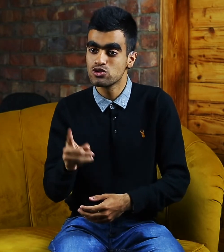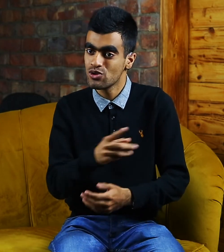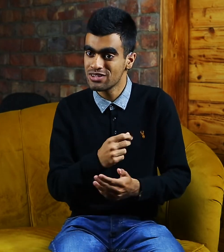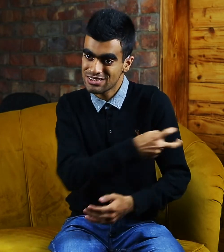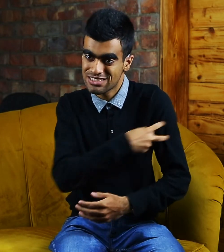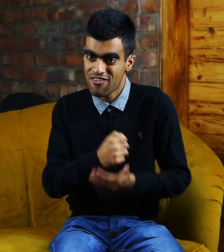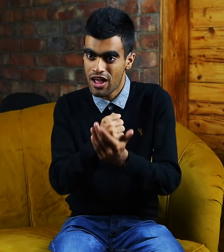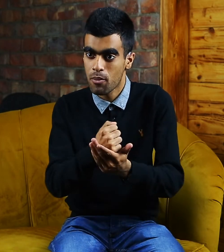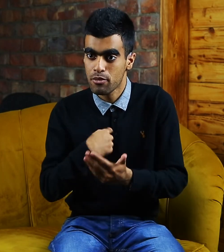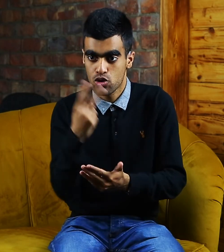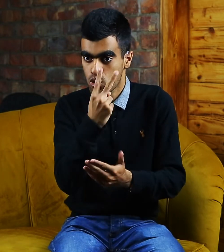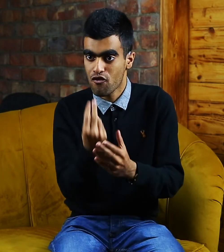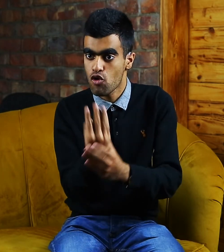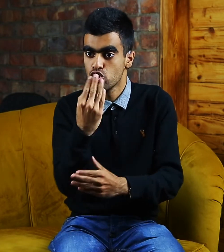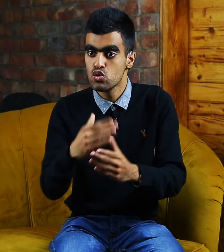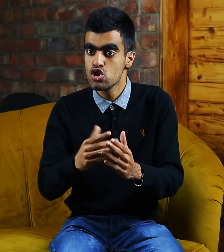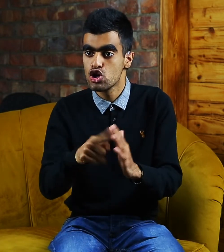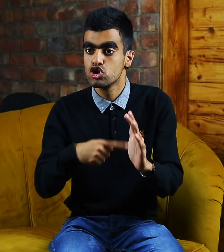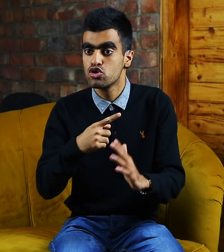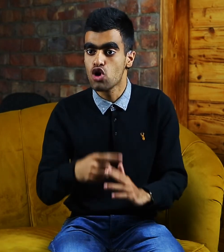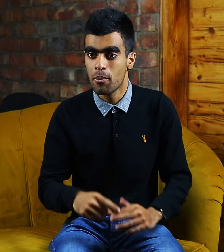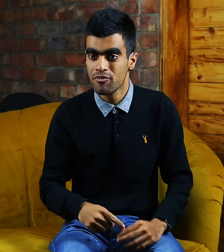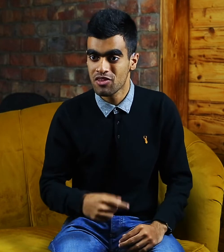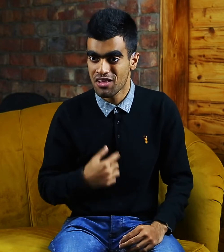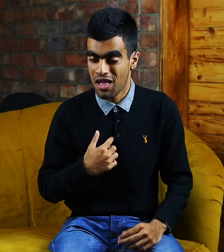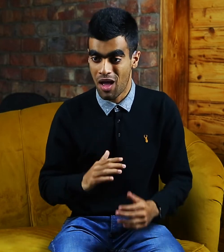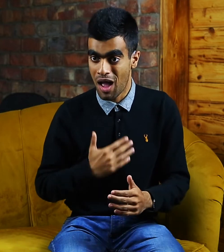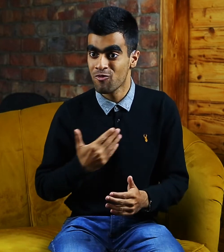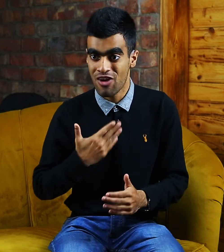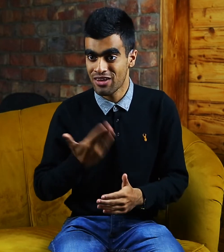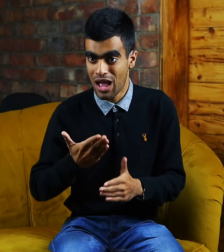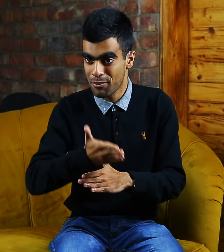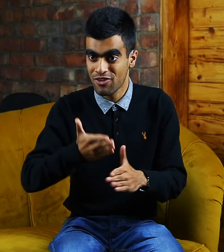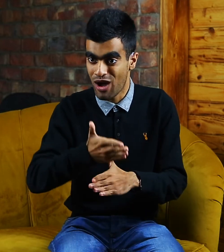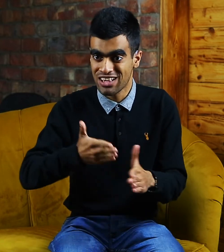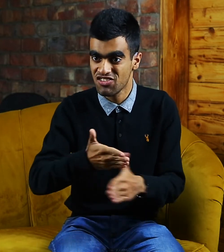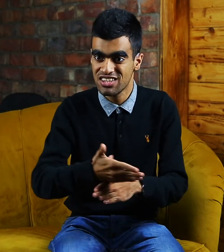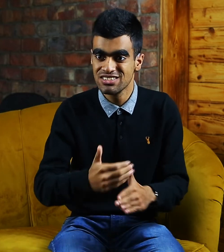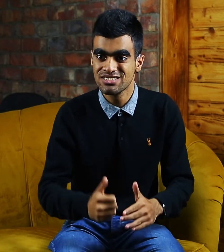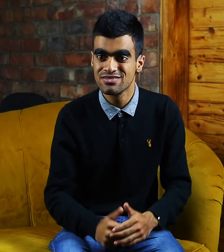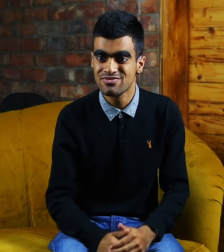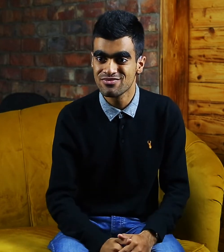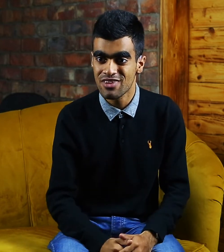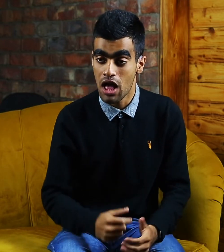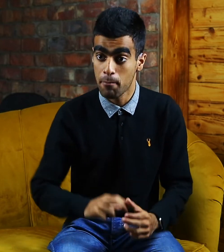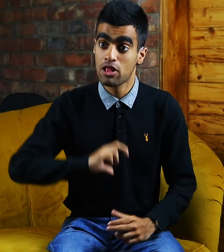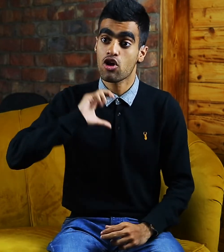Also, staff helped me to look for a new job. I'm very happy for activities. I'm both